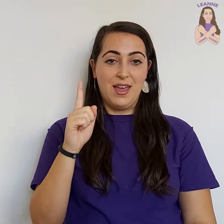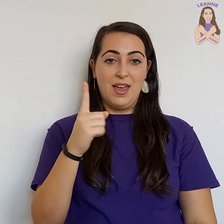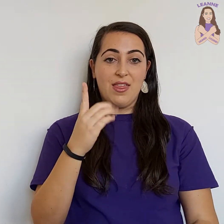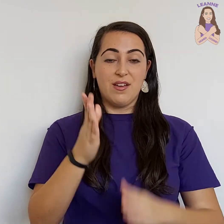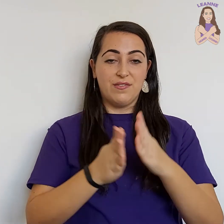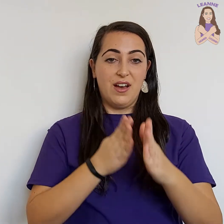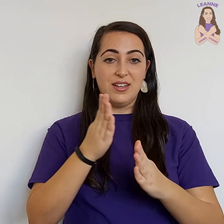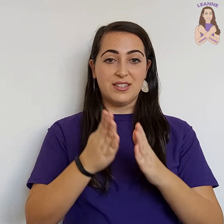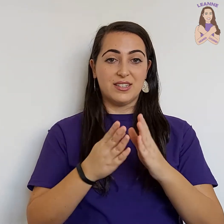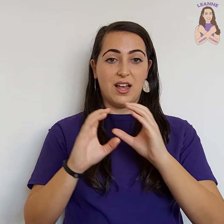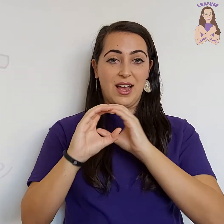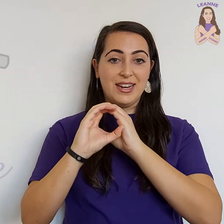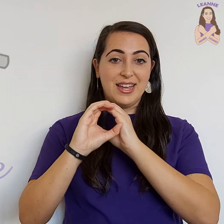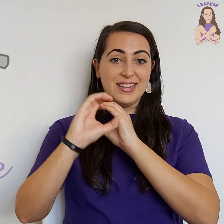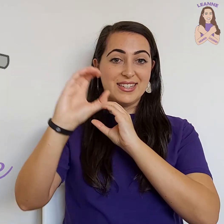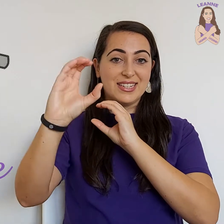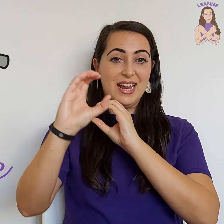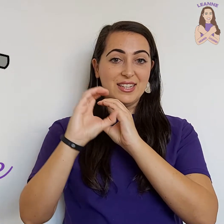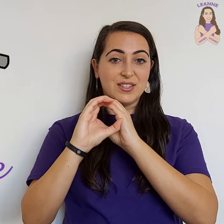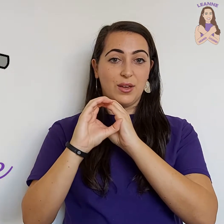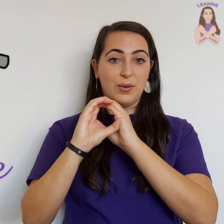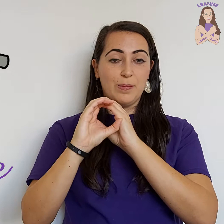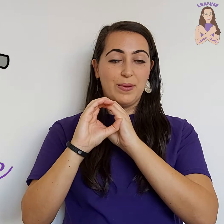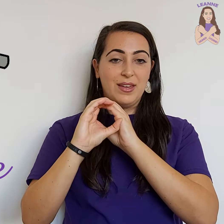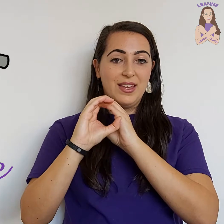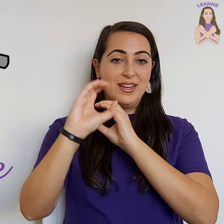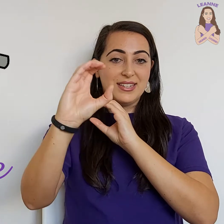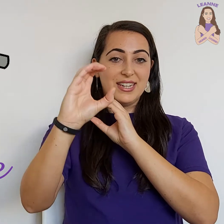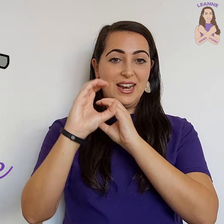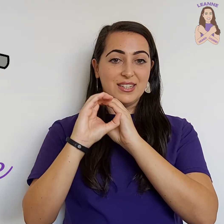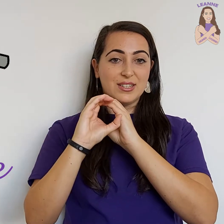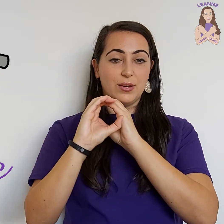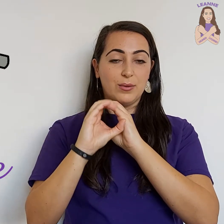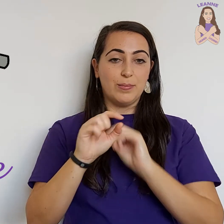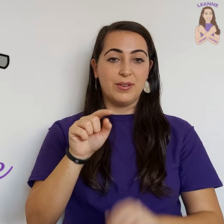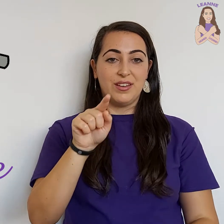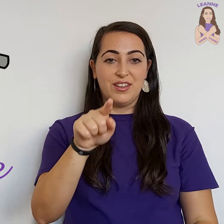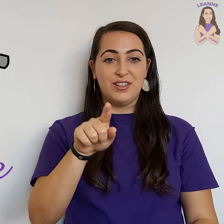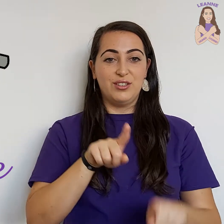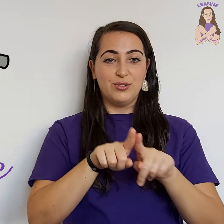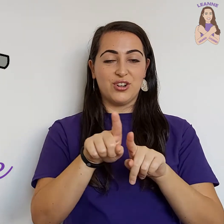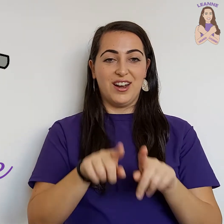The first sign is telescope, telescope. You try.